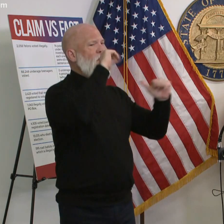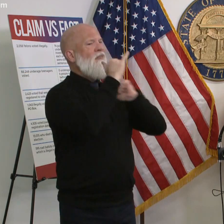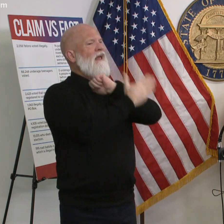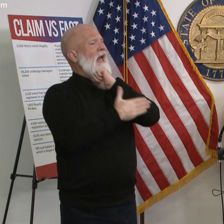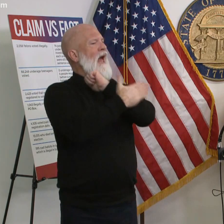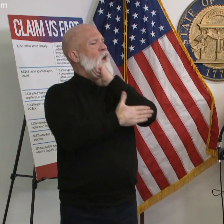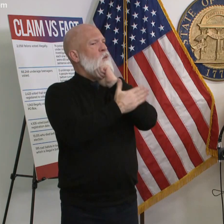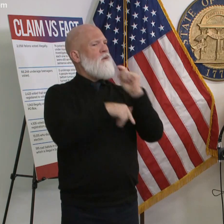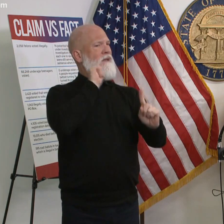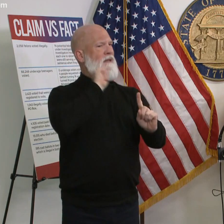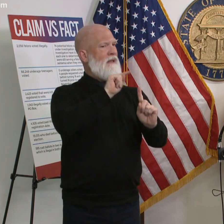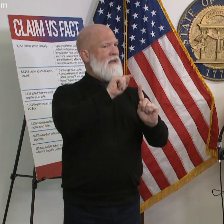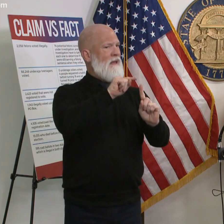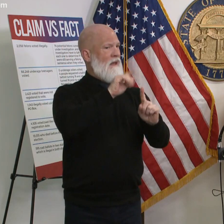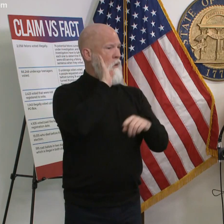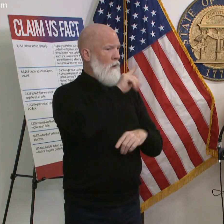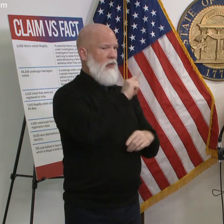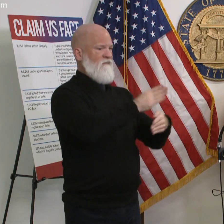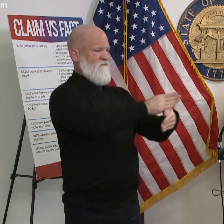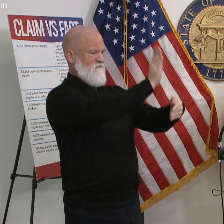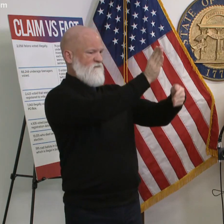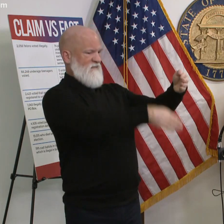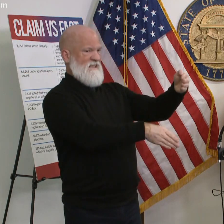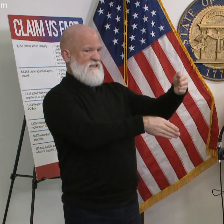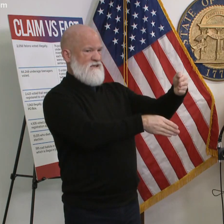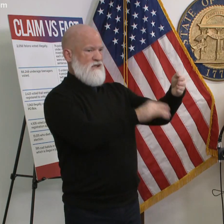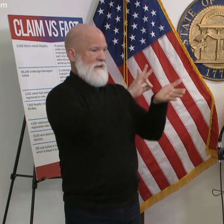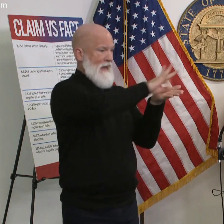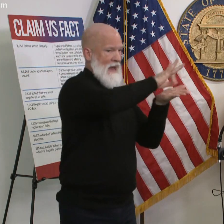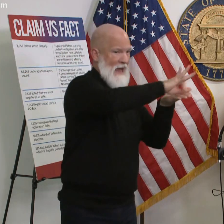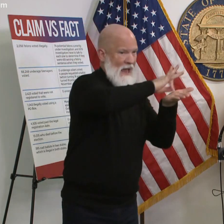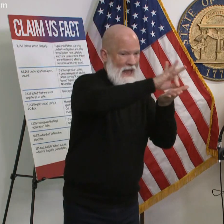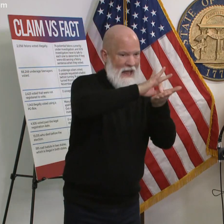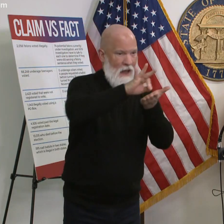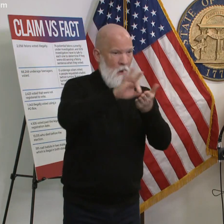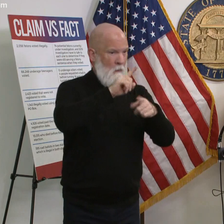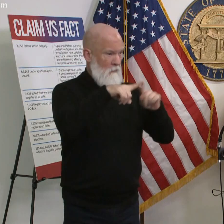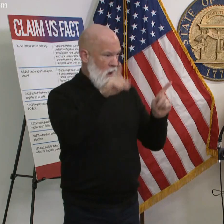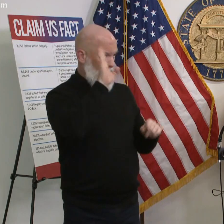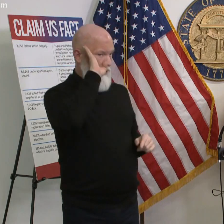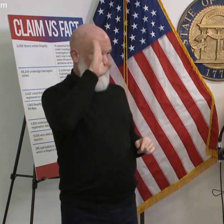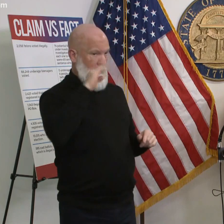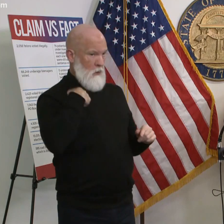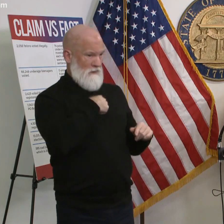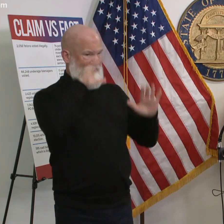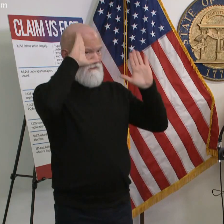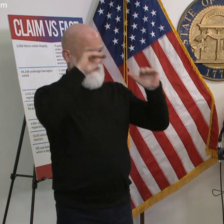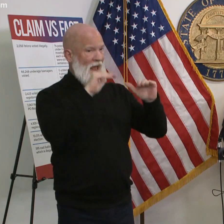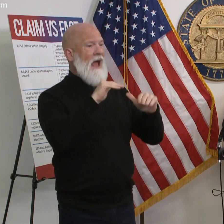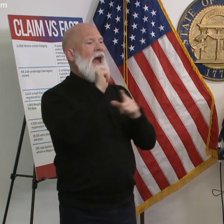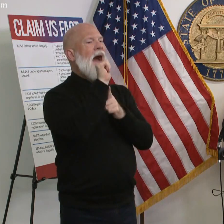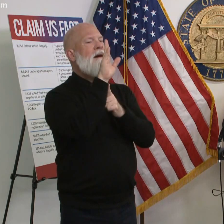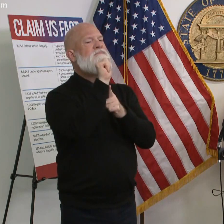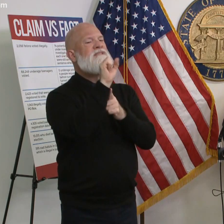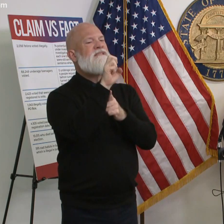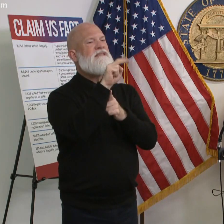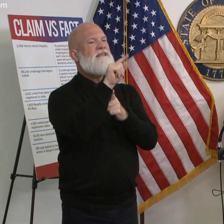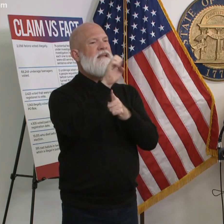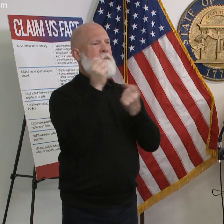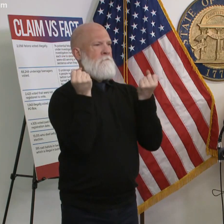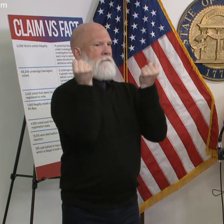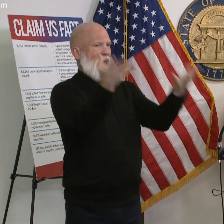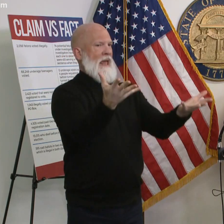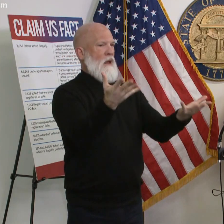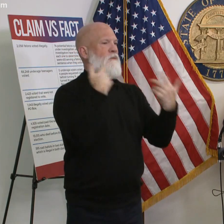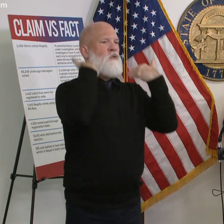we anticipate the the results to continue to come in especially on the absentee by mail that came in today so we don't know the outward bound of that that's what i'm trying